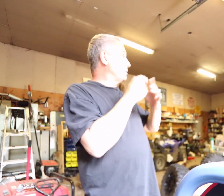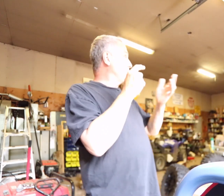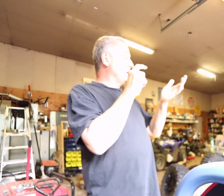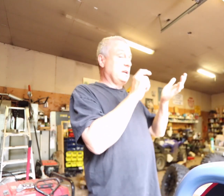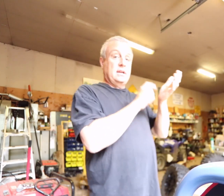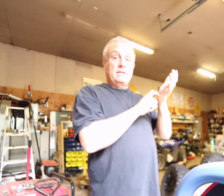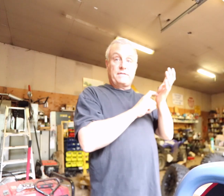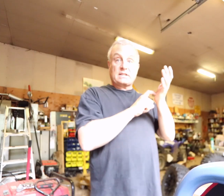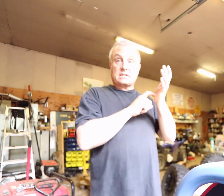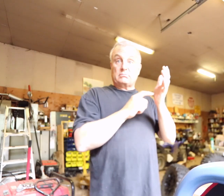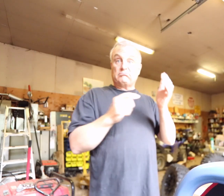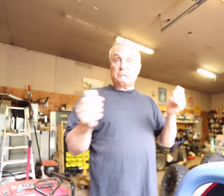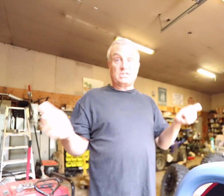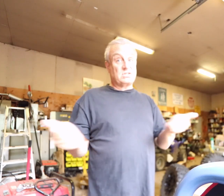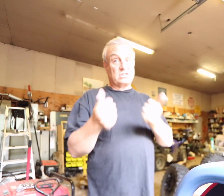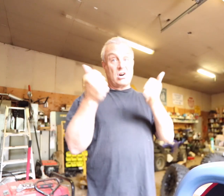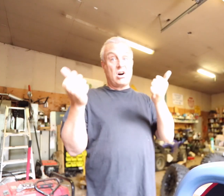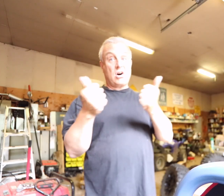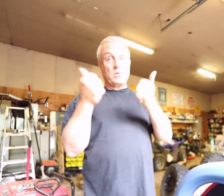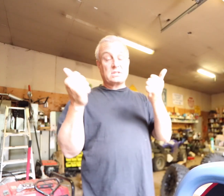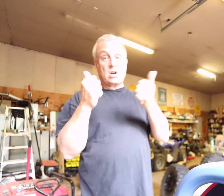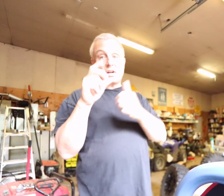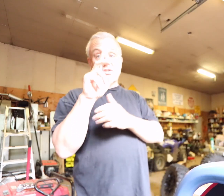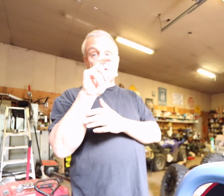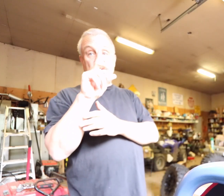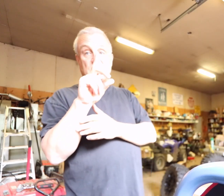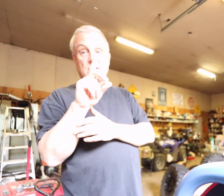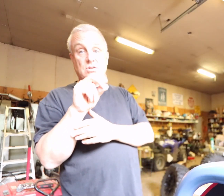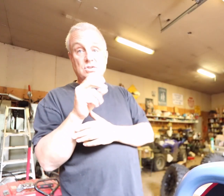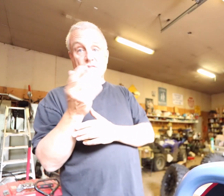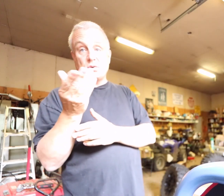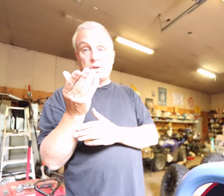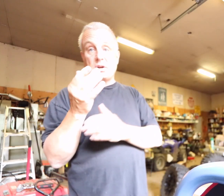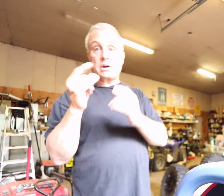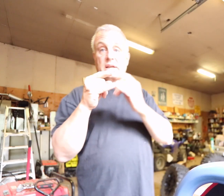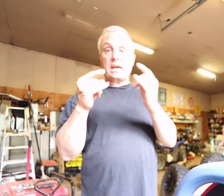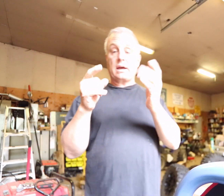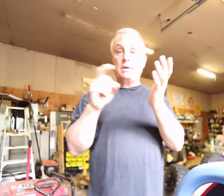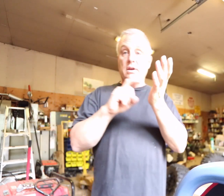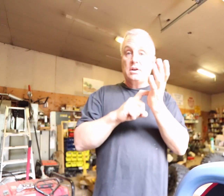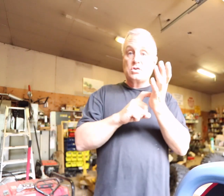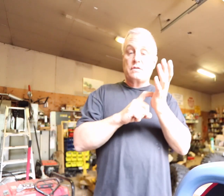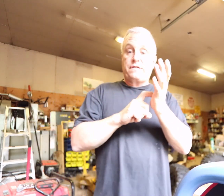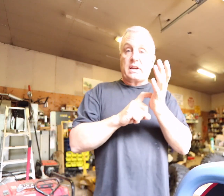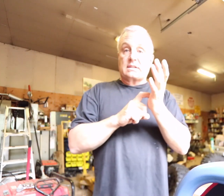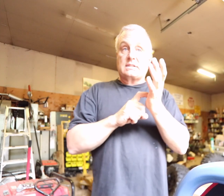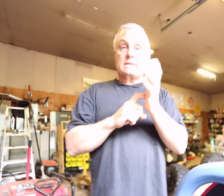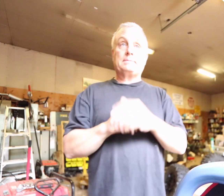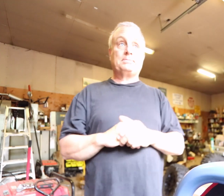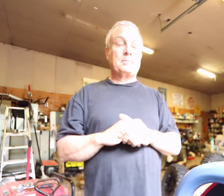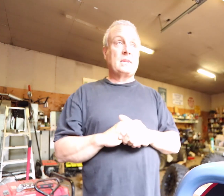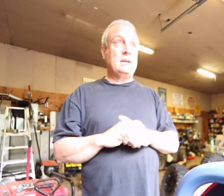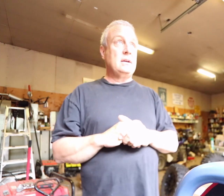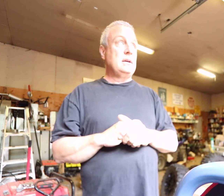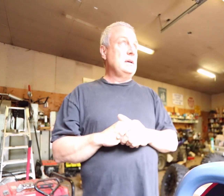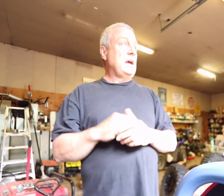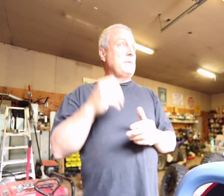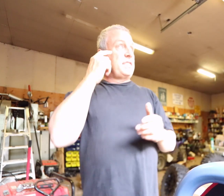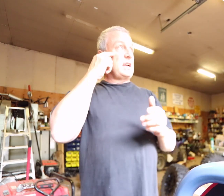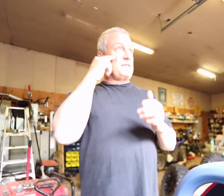we fix them. There's always lots to do here at camp to fix. And we think of